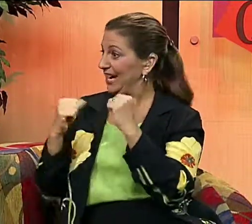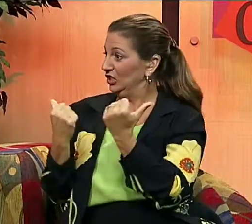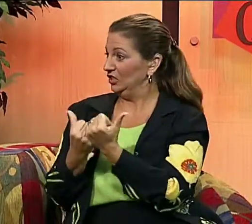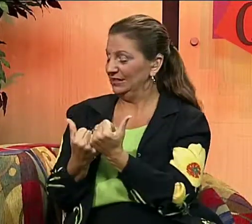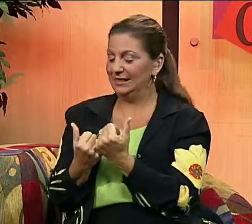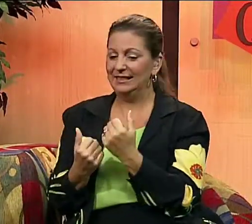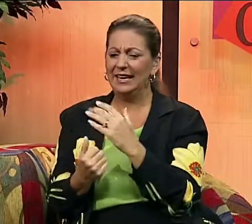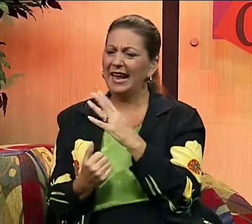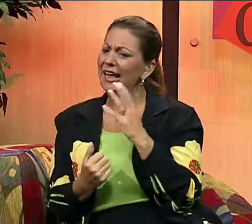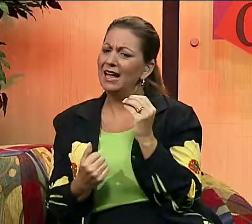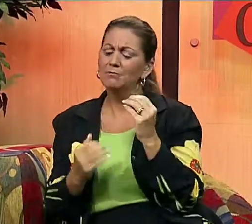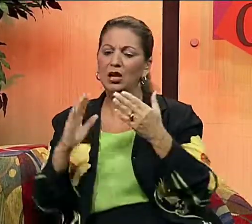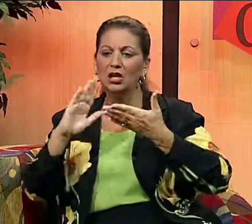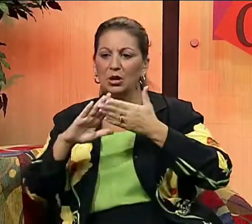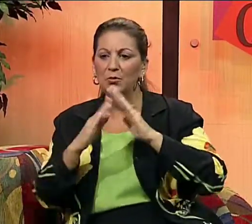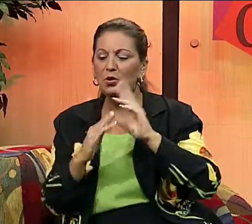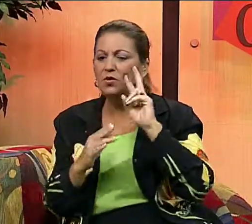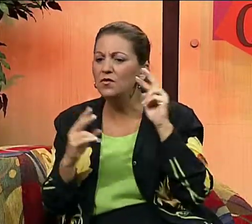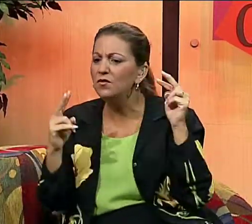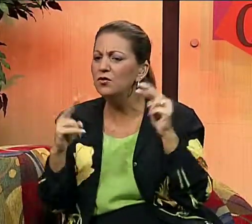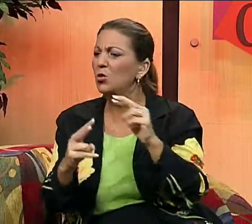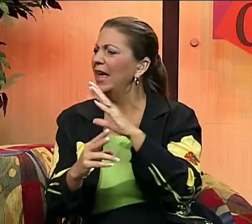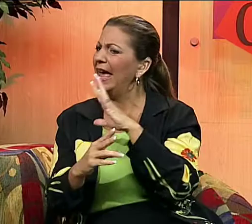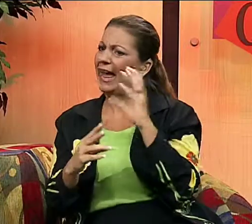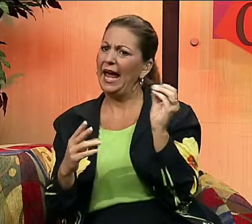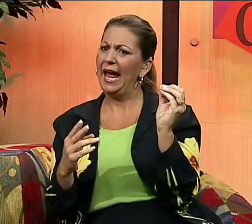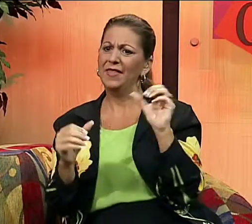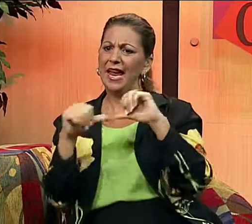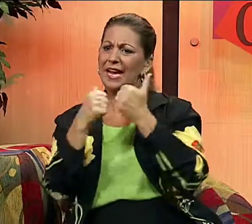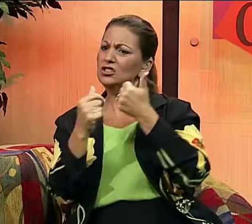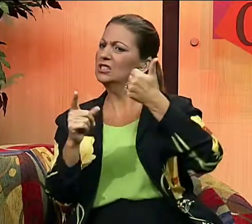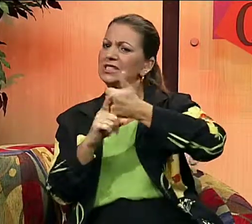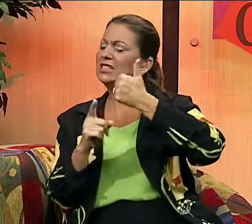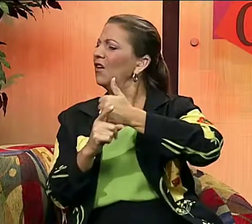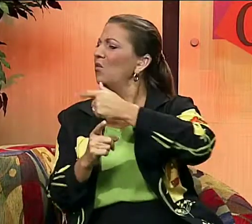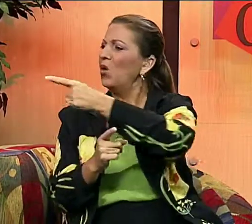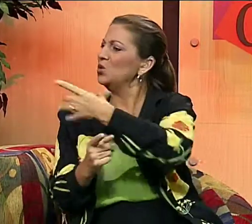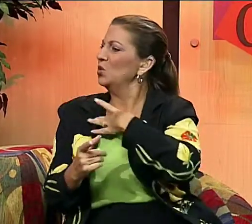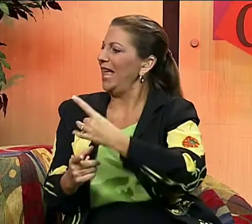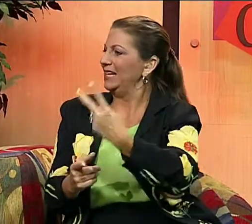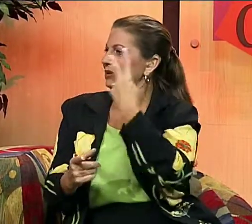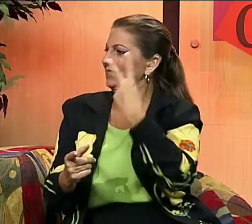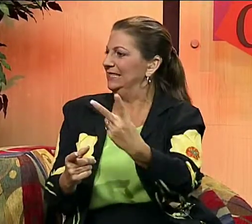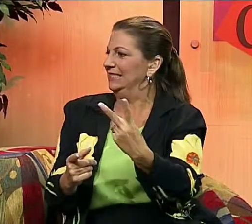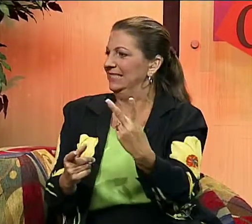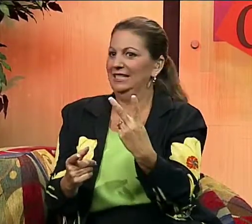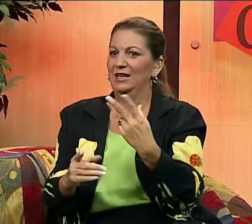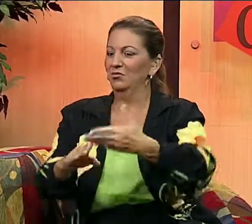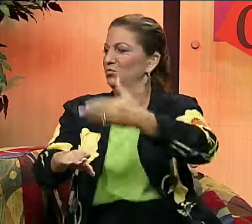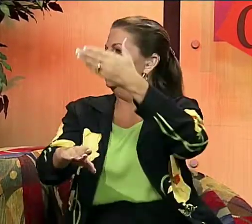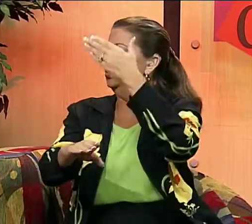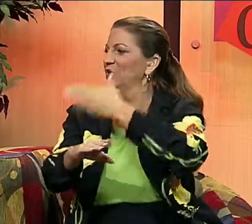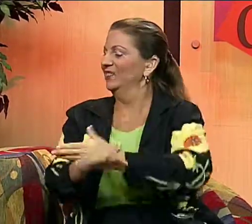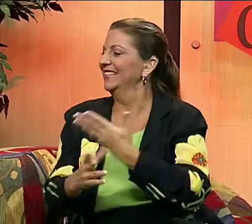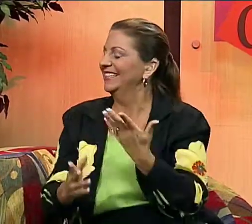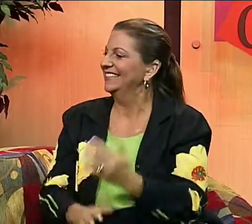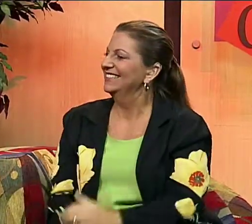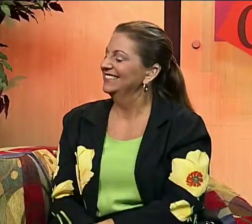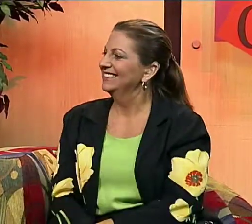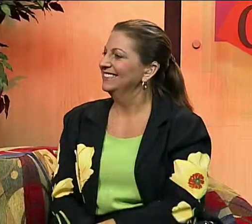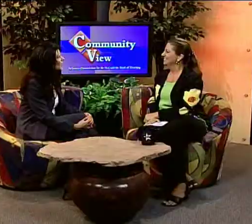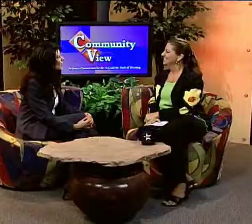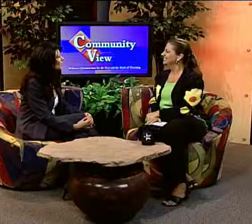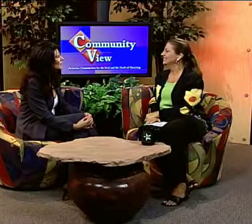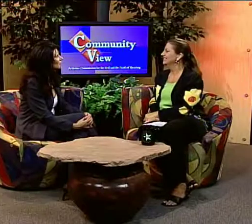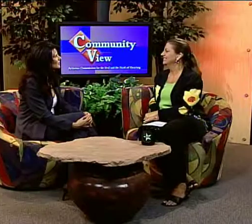with the agency for community view, the agency in general. You know,